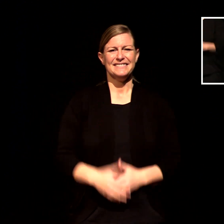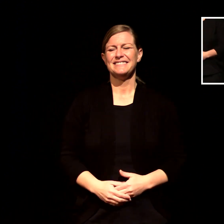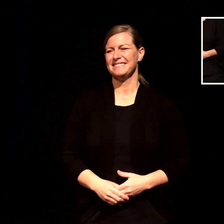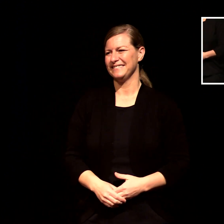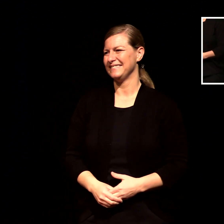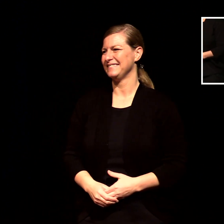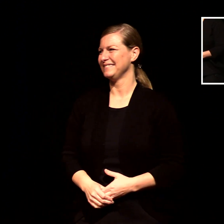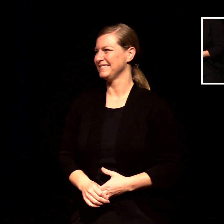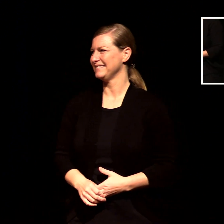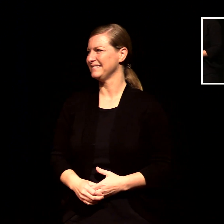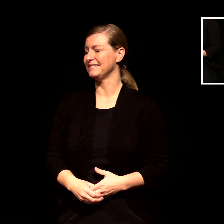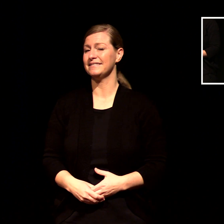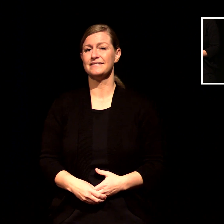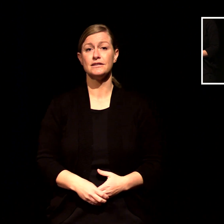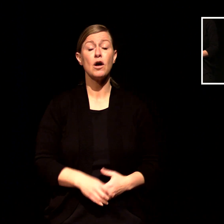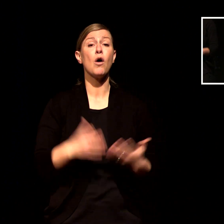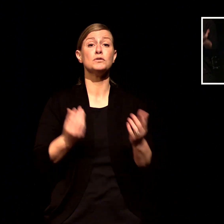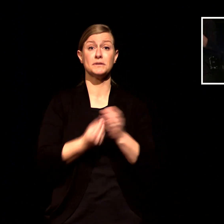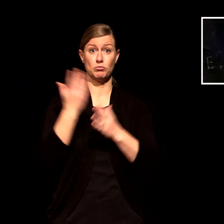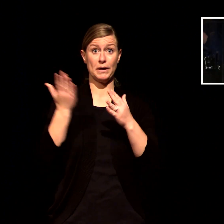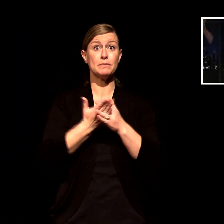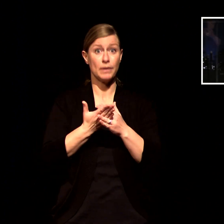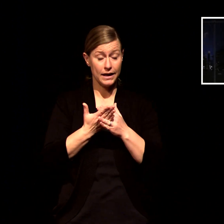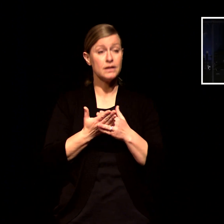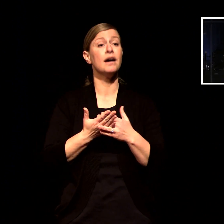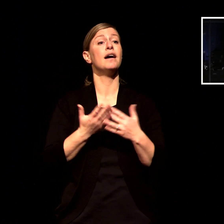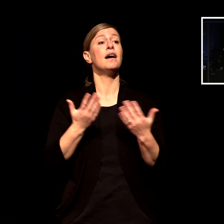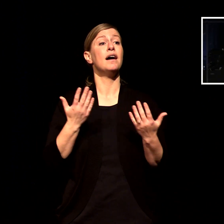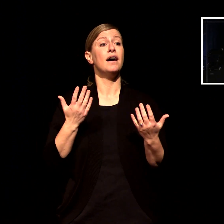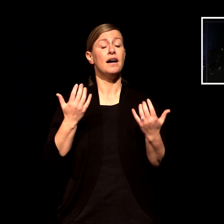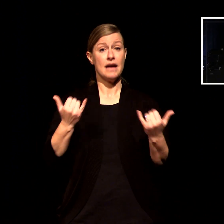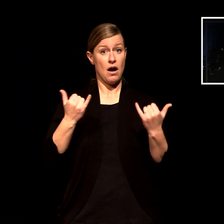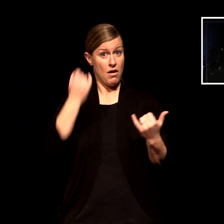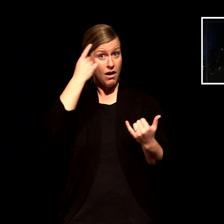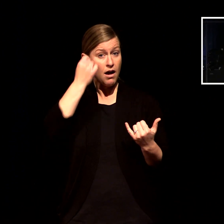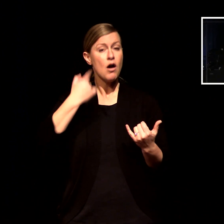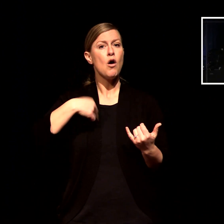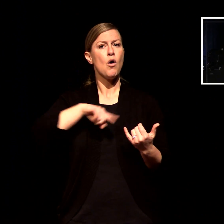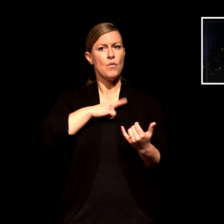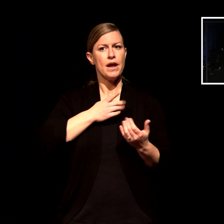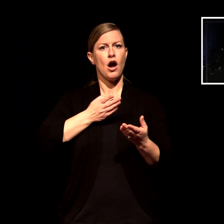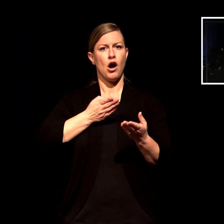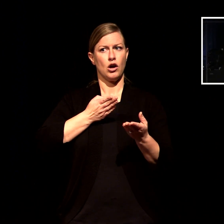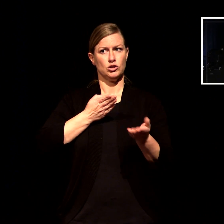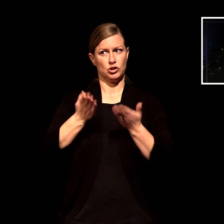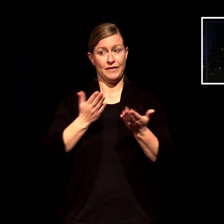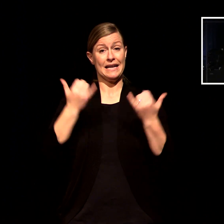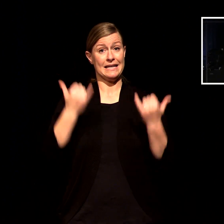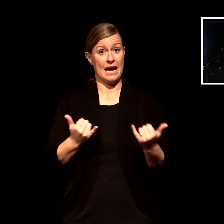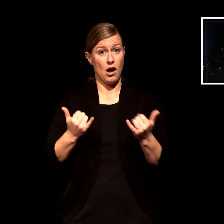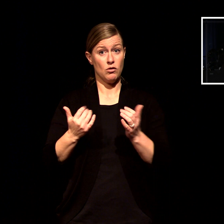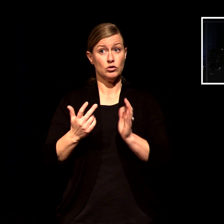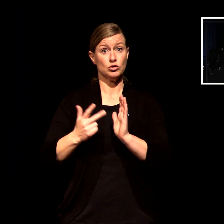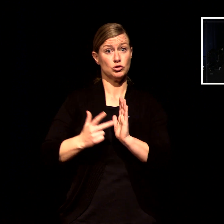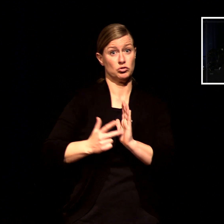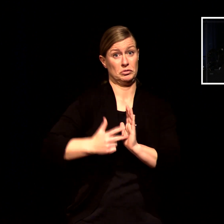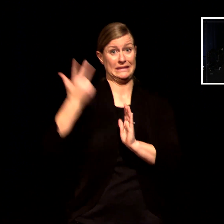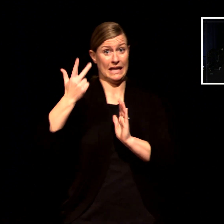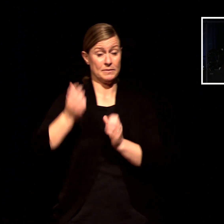that's pretty great now we are serving currently three times as many people at feed Salem as we did last year